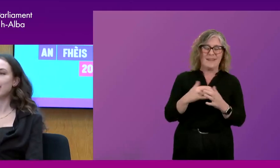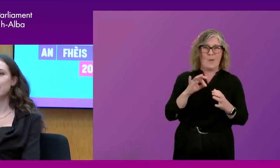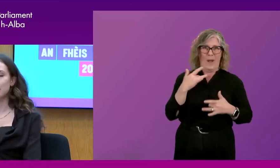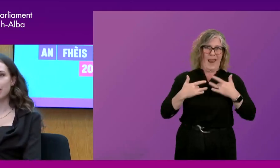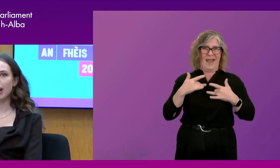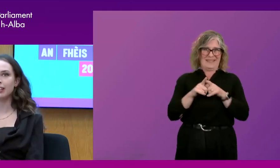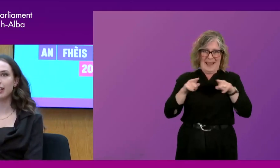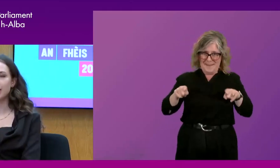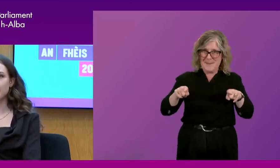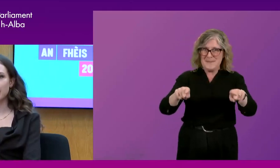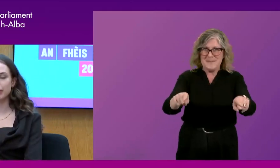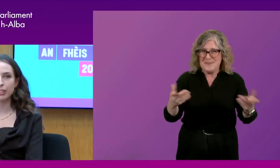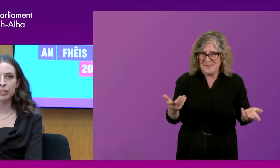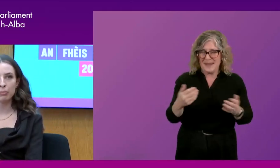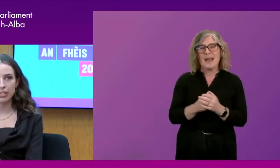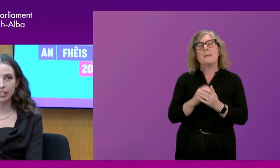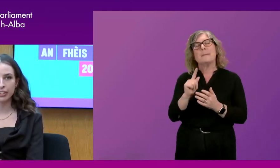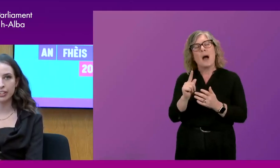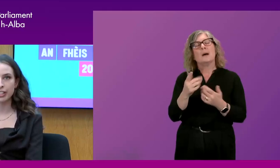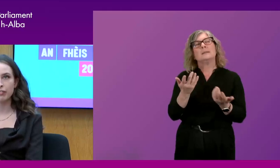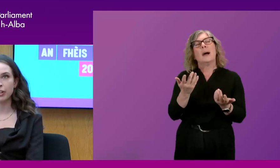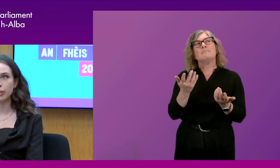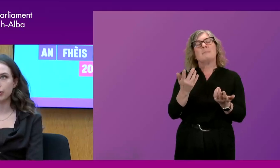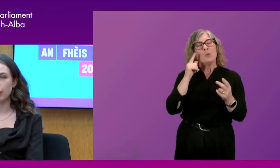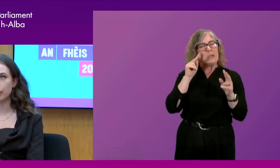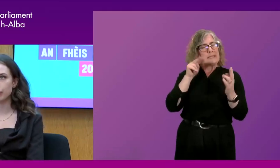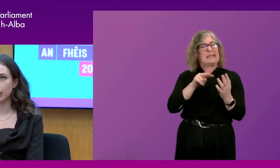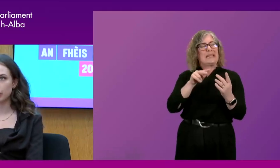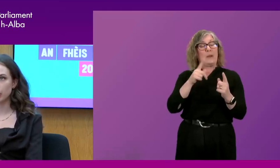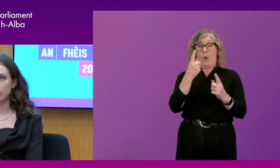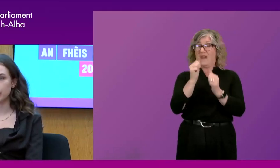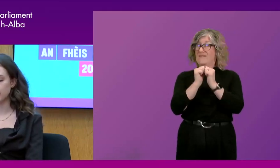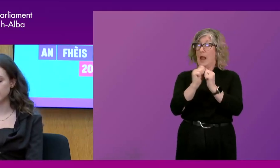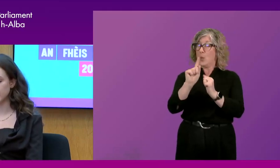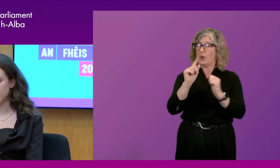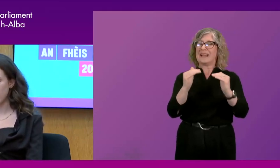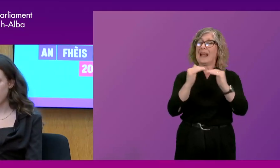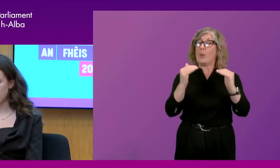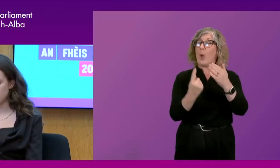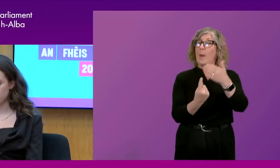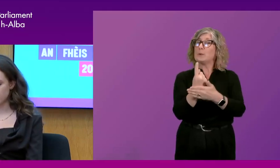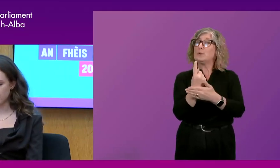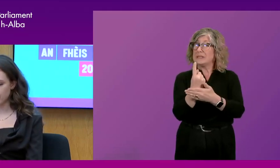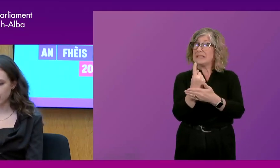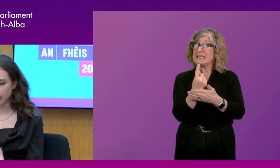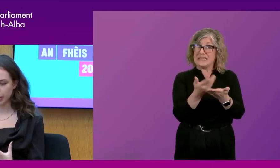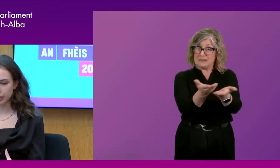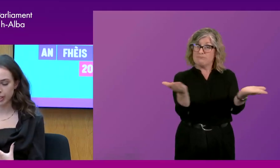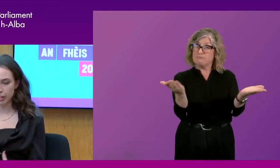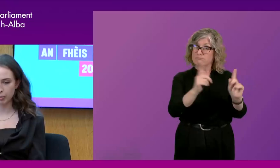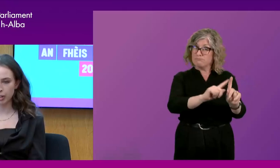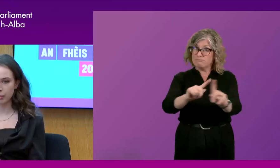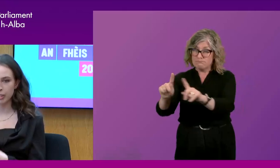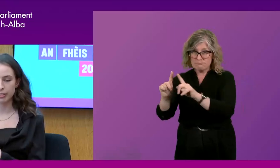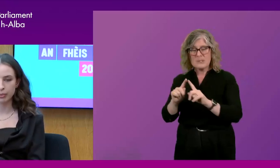But I think when you look in particular at that value of equal opportunity, particularly